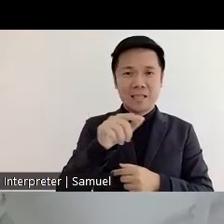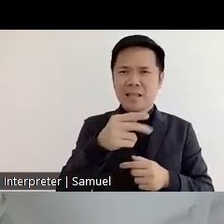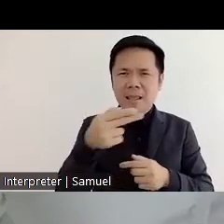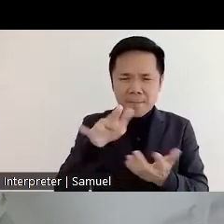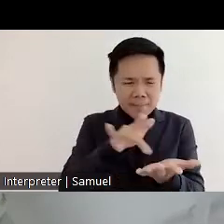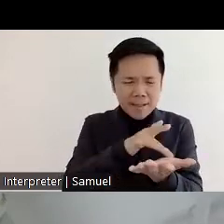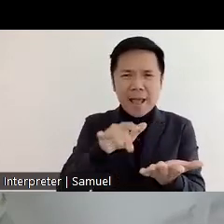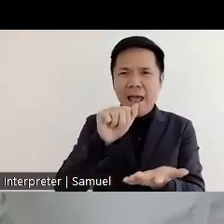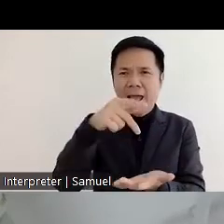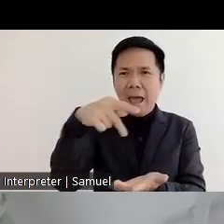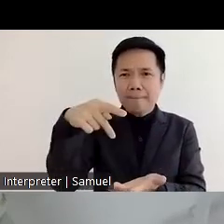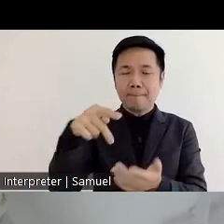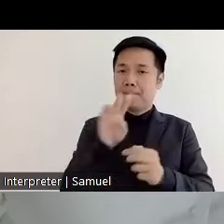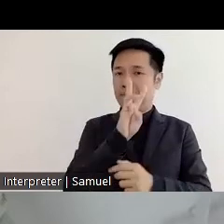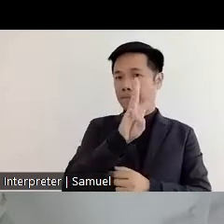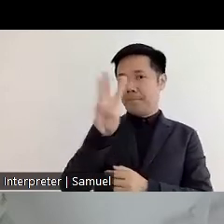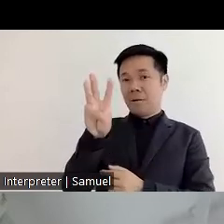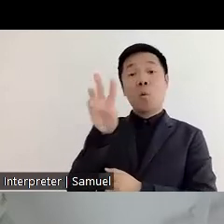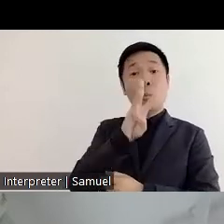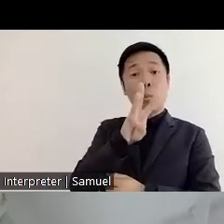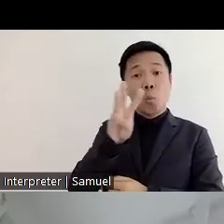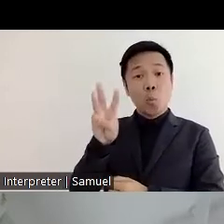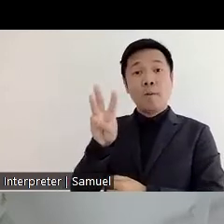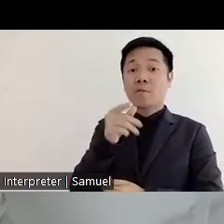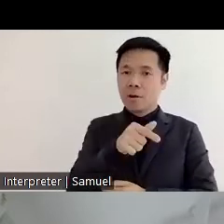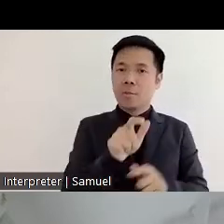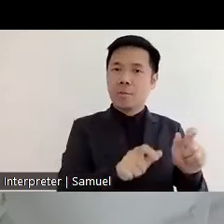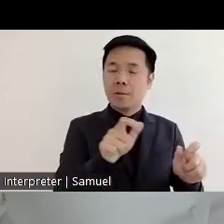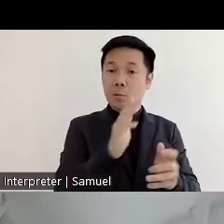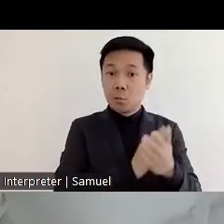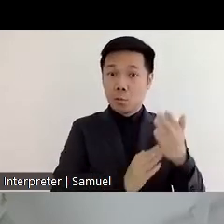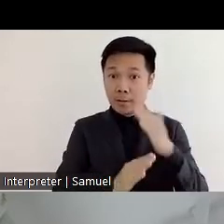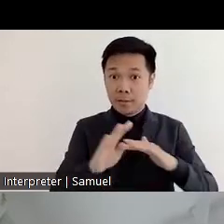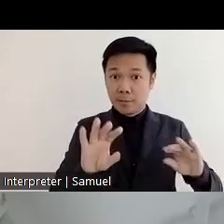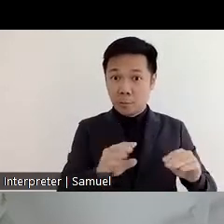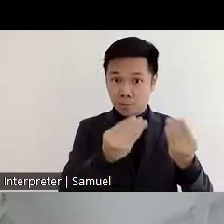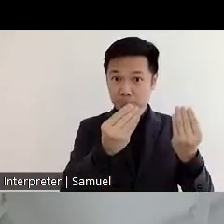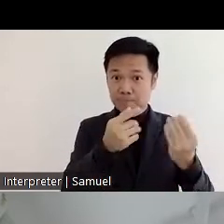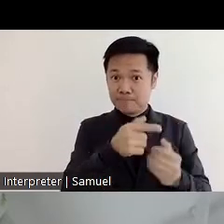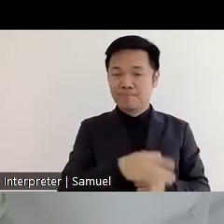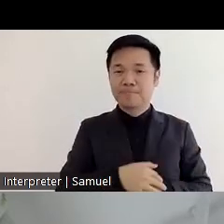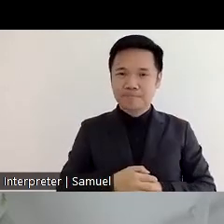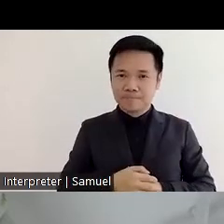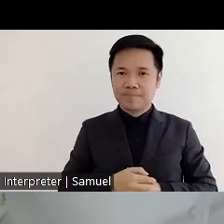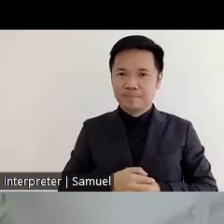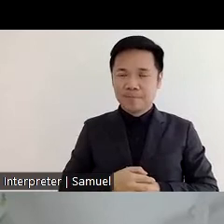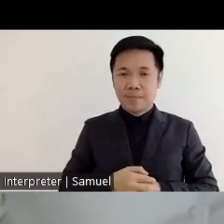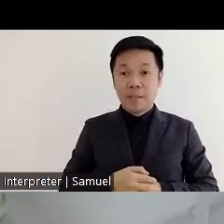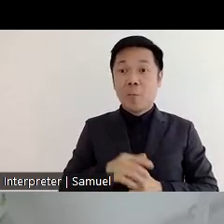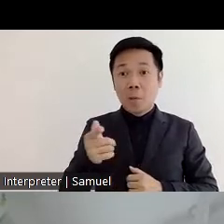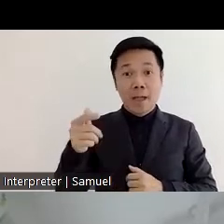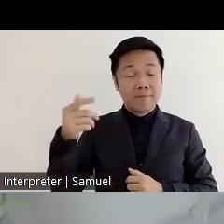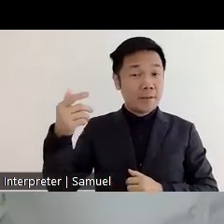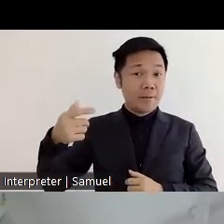job portal for youth with disabilities uh we have amazing partners from the prime